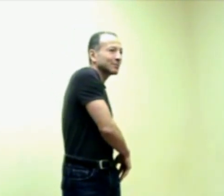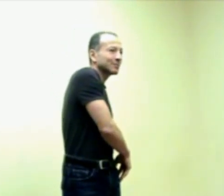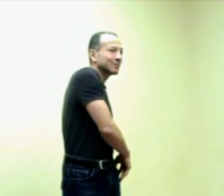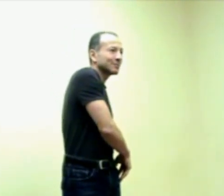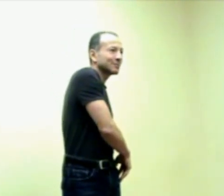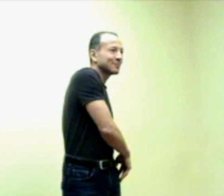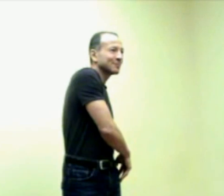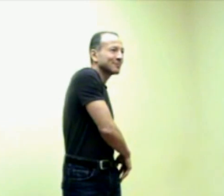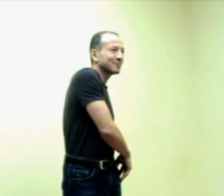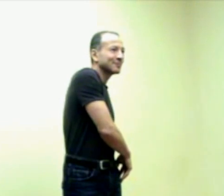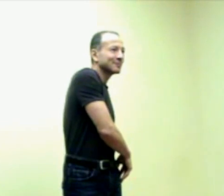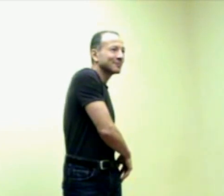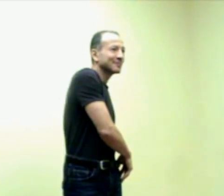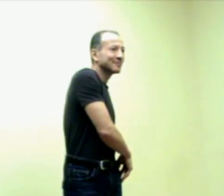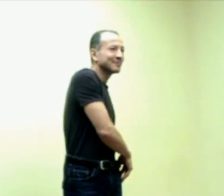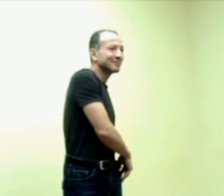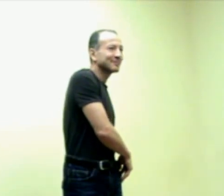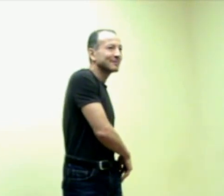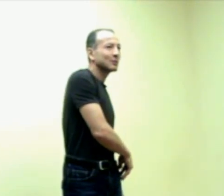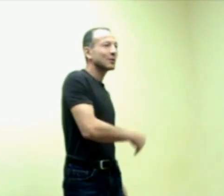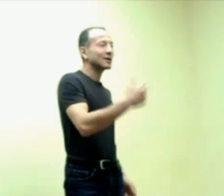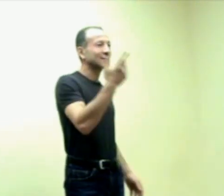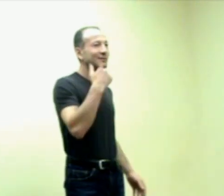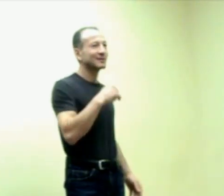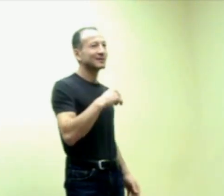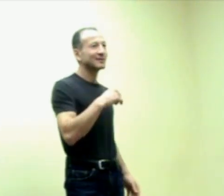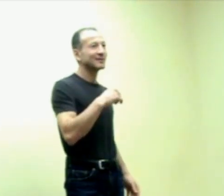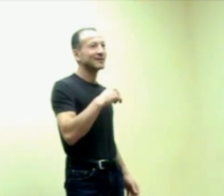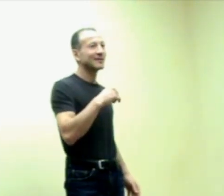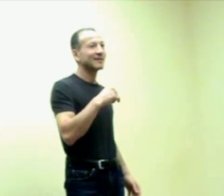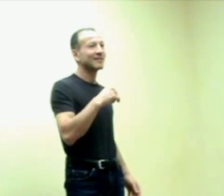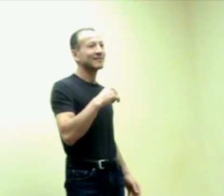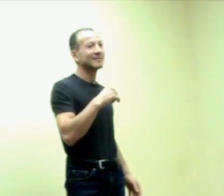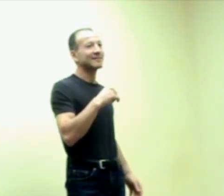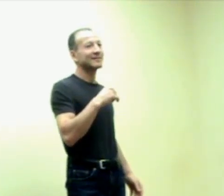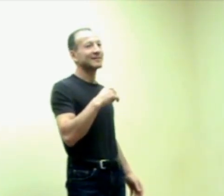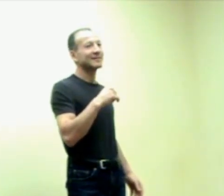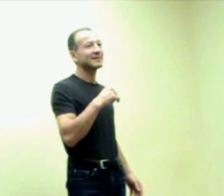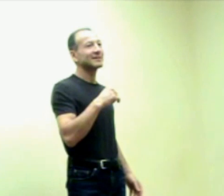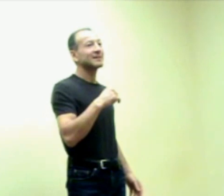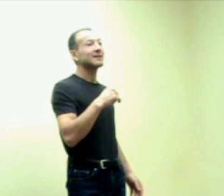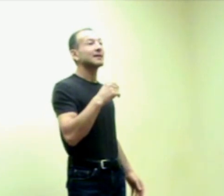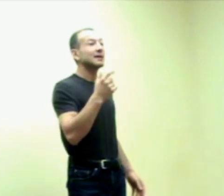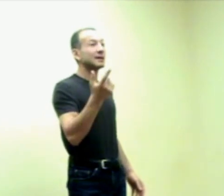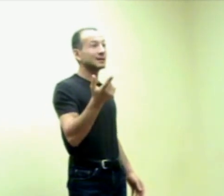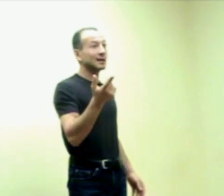where exactly